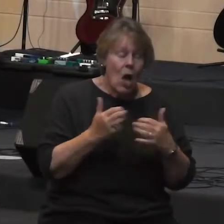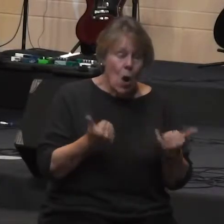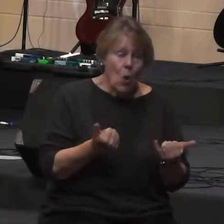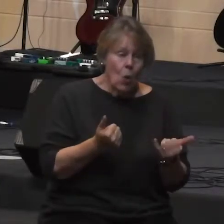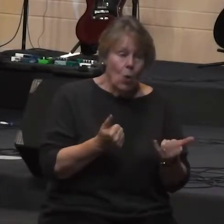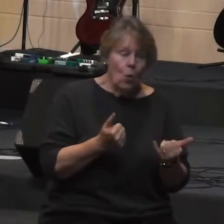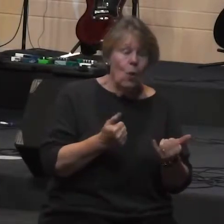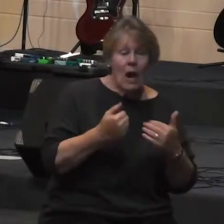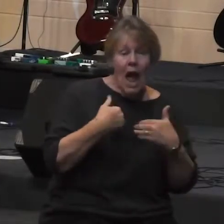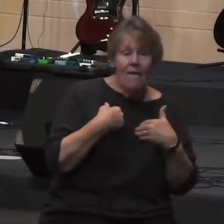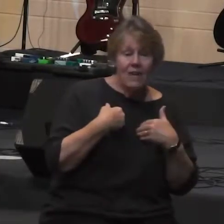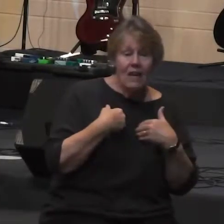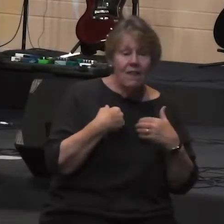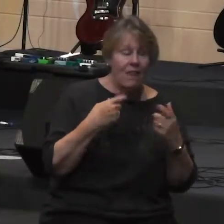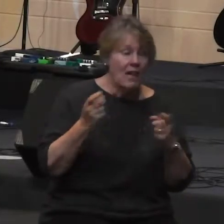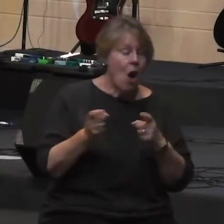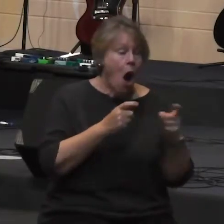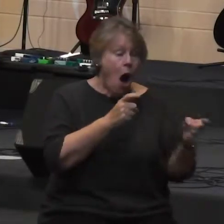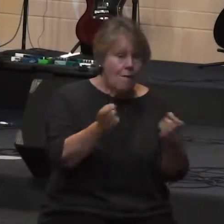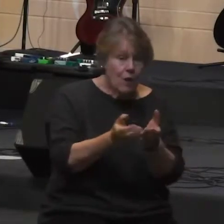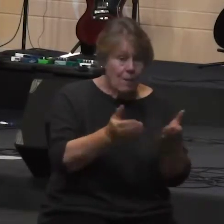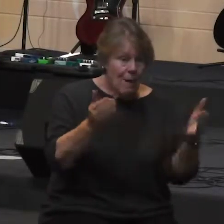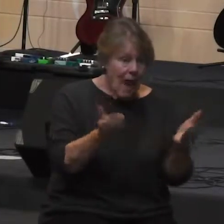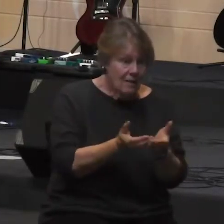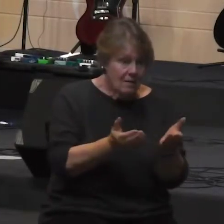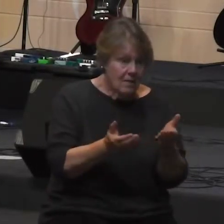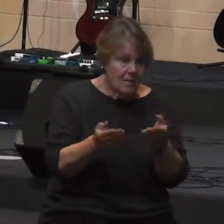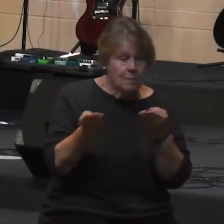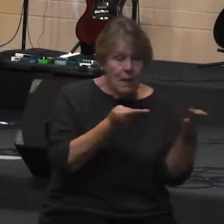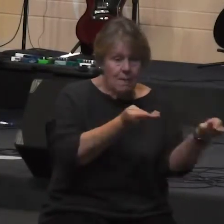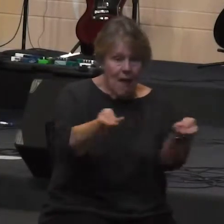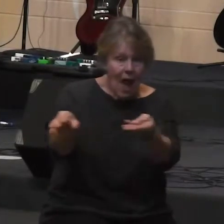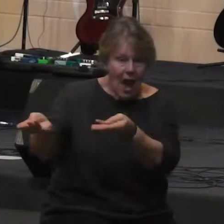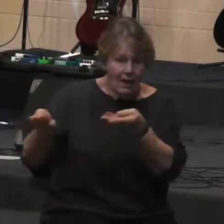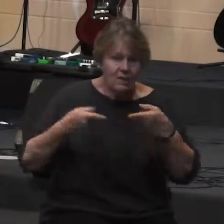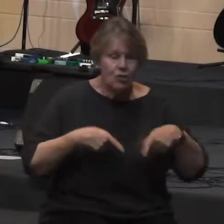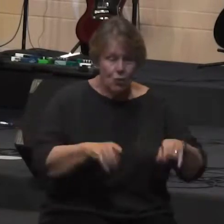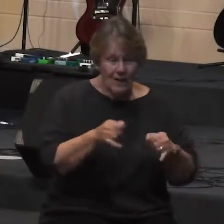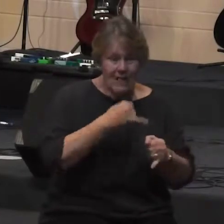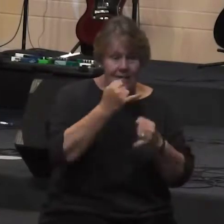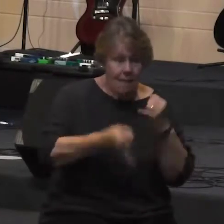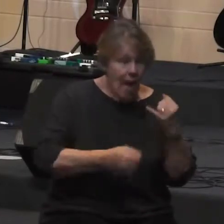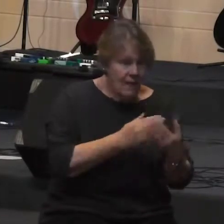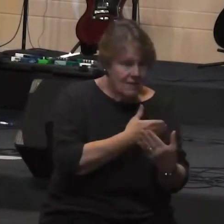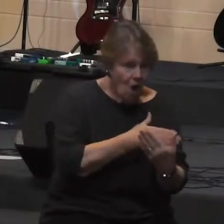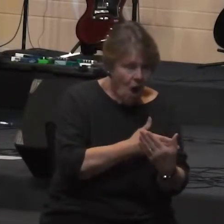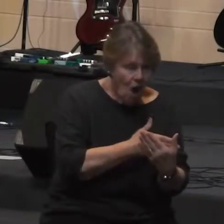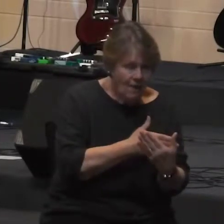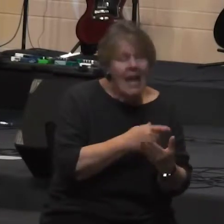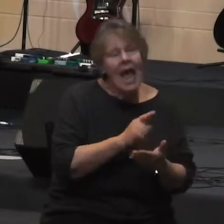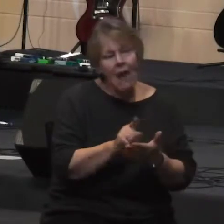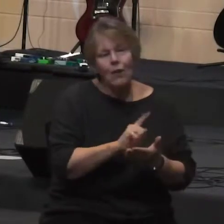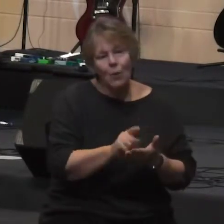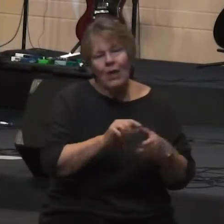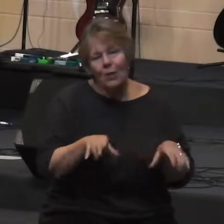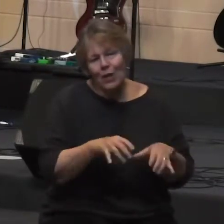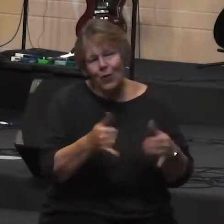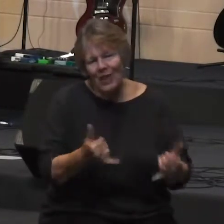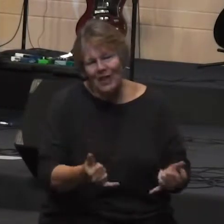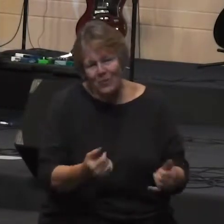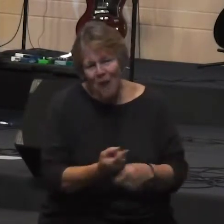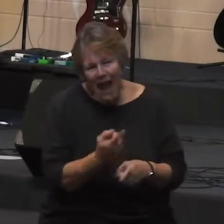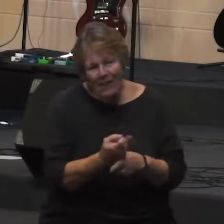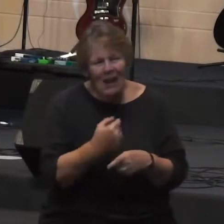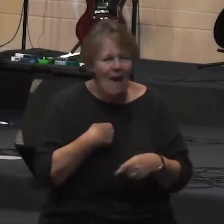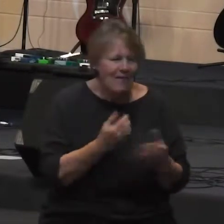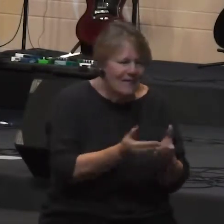during this last song in just a minute we'll sing the last song the ushers will come forward they'll pass the baskets we do this little ritual every week right we take these little wicker